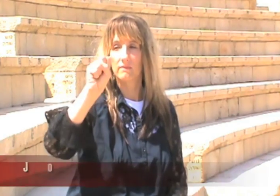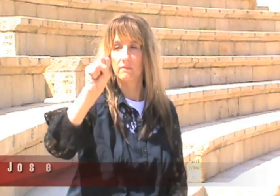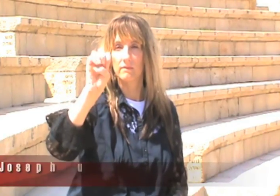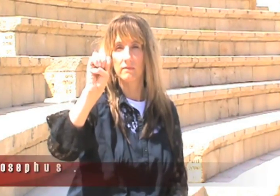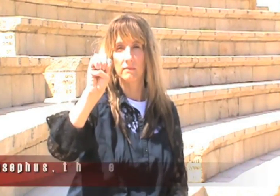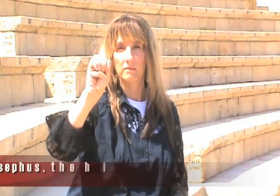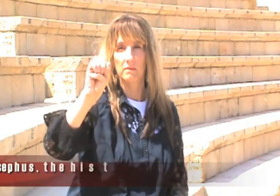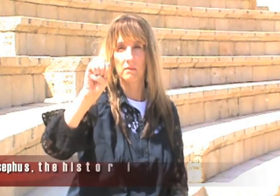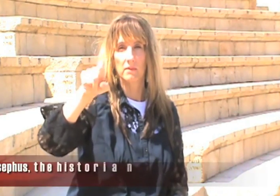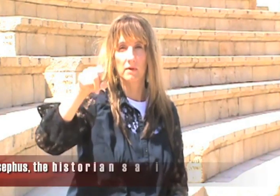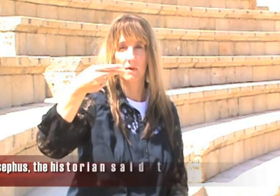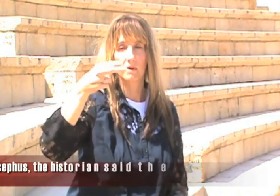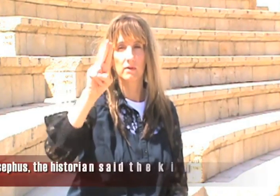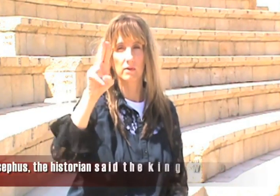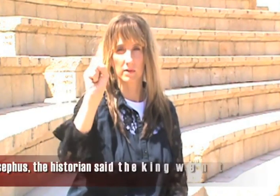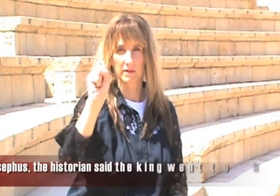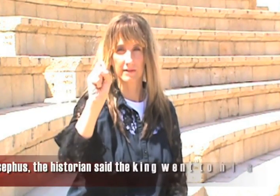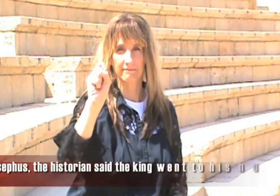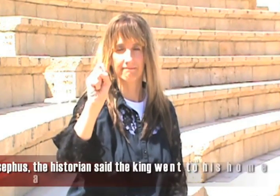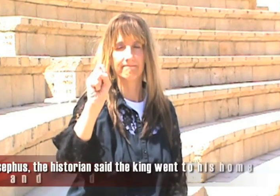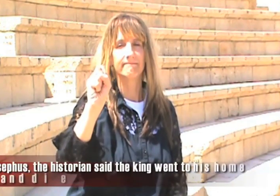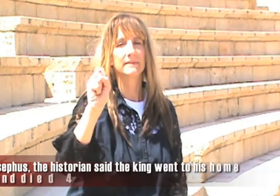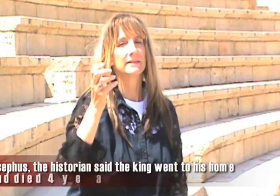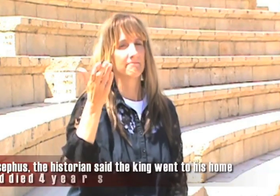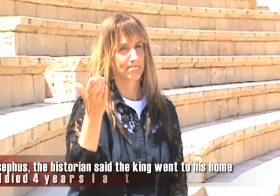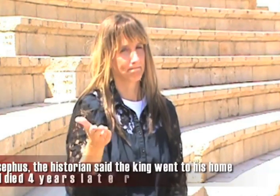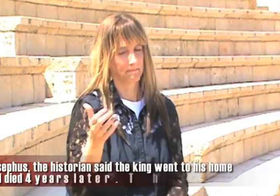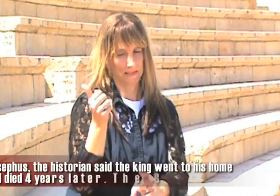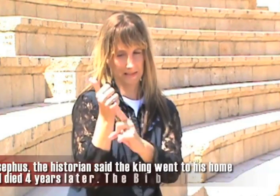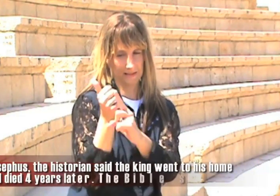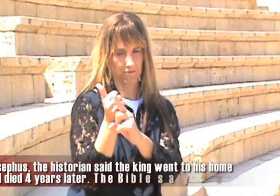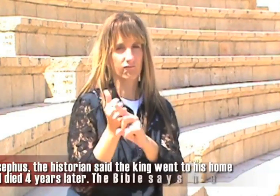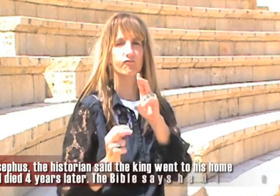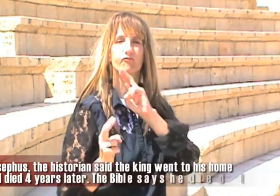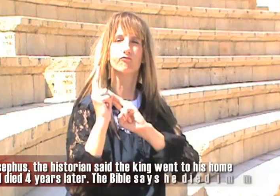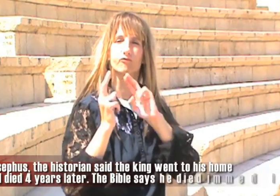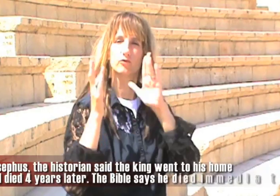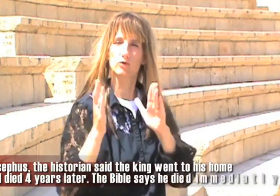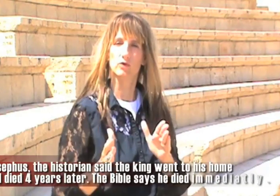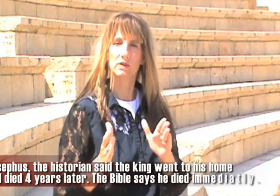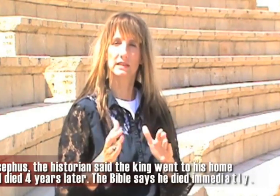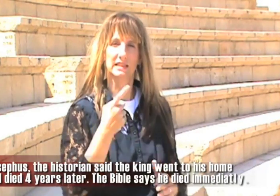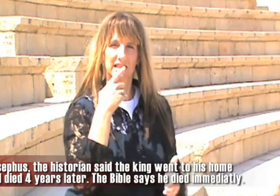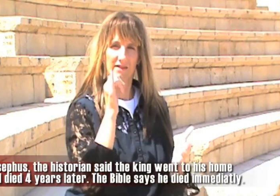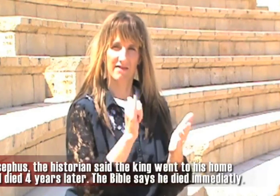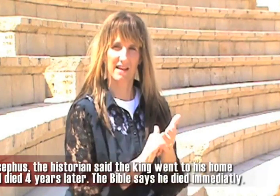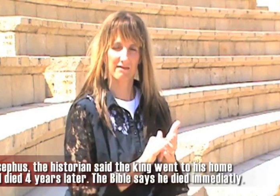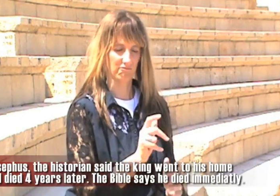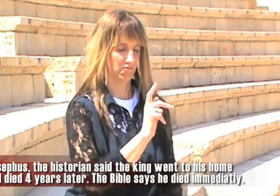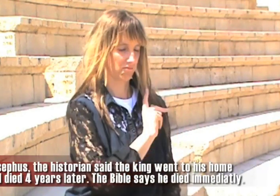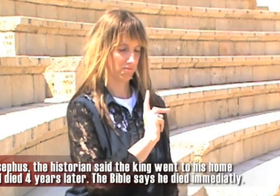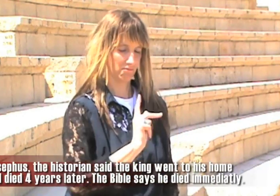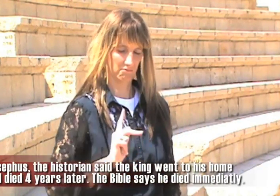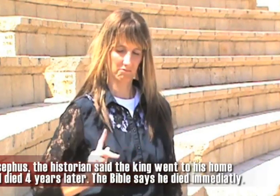And there's another man whose name is Josephus. He was a historian that said that the king